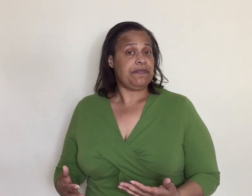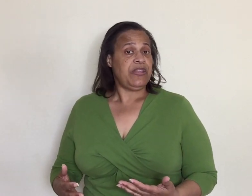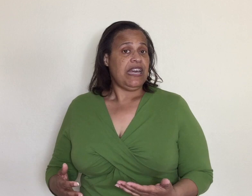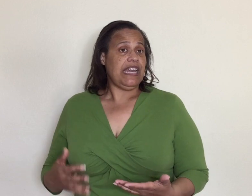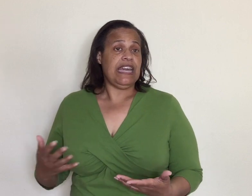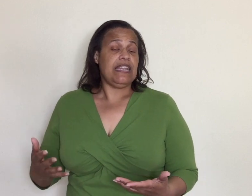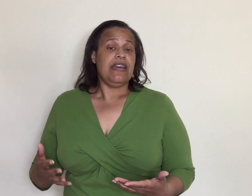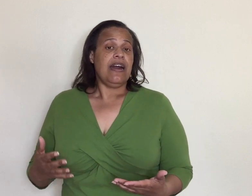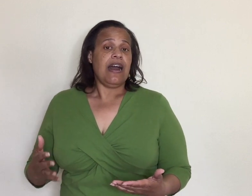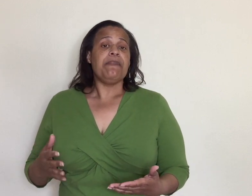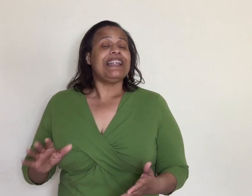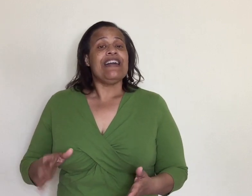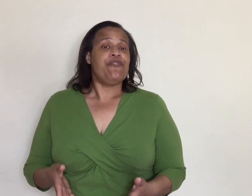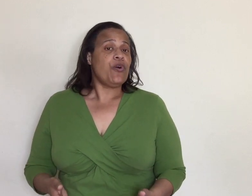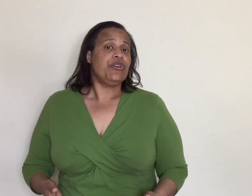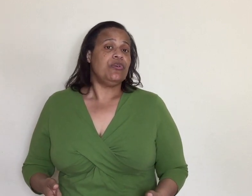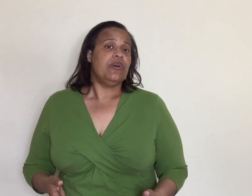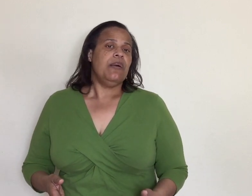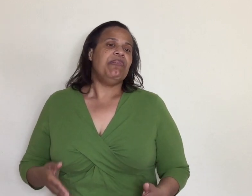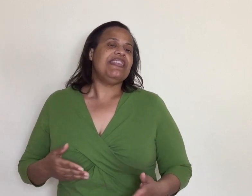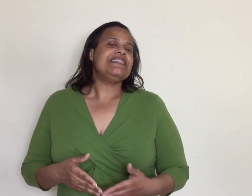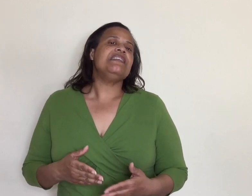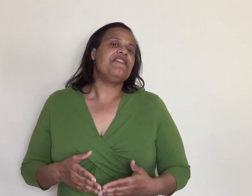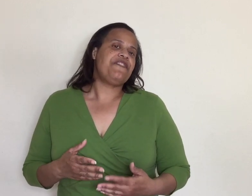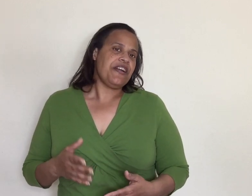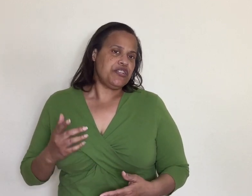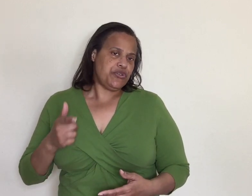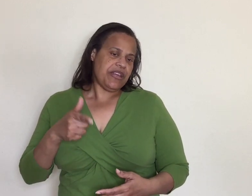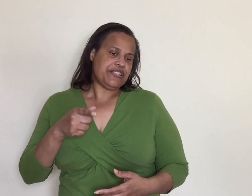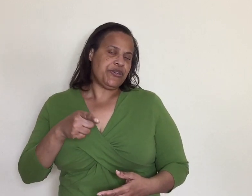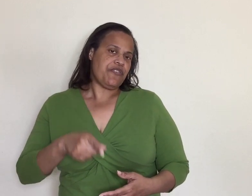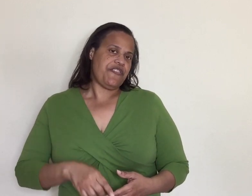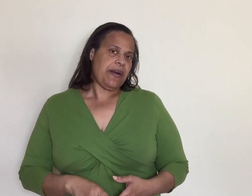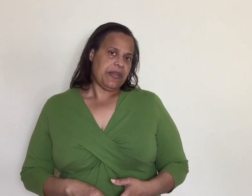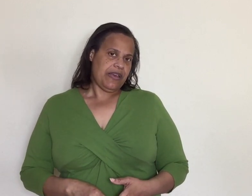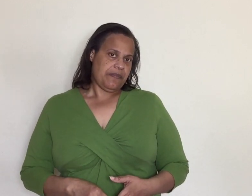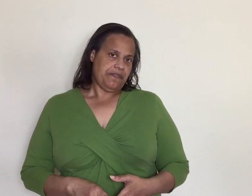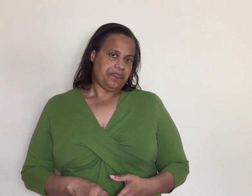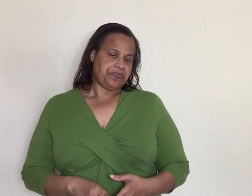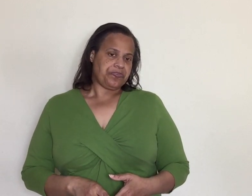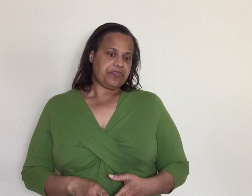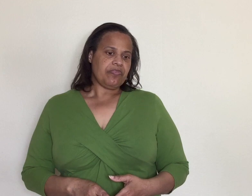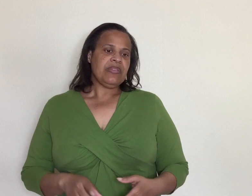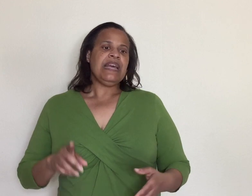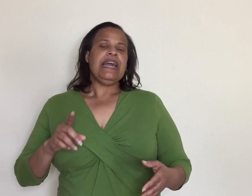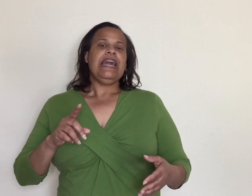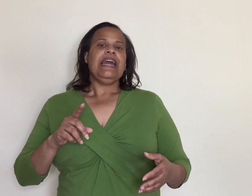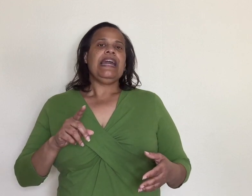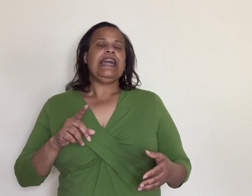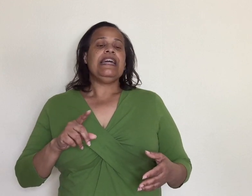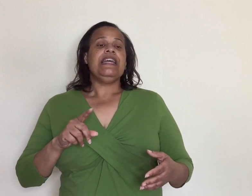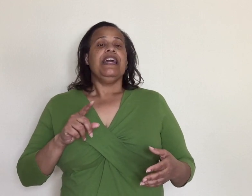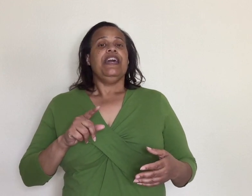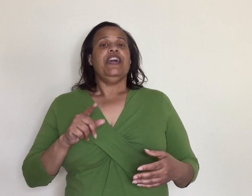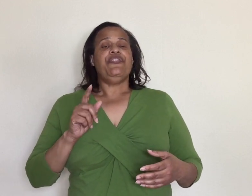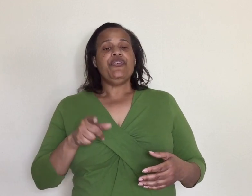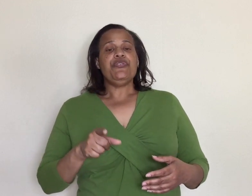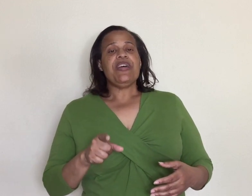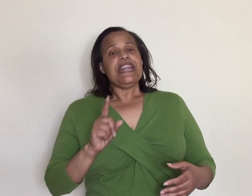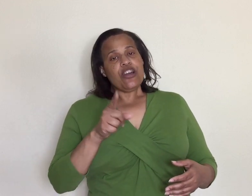and I'm glad for you but that's not fair to do that to your family and if you do that and